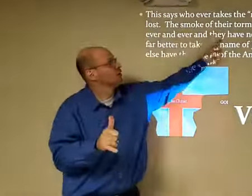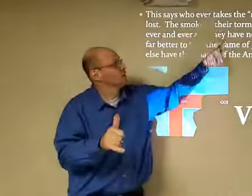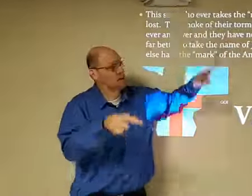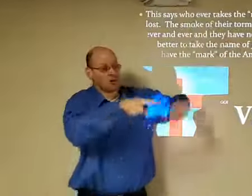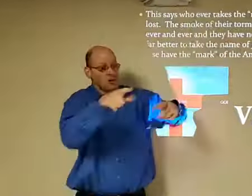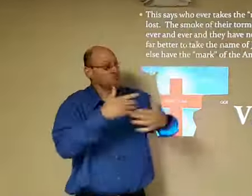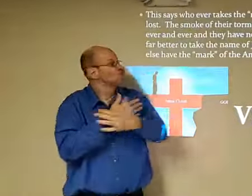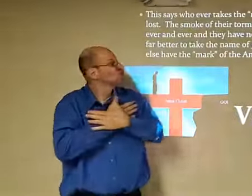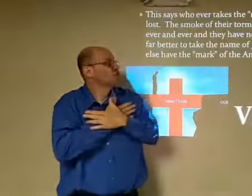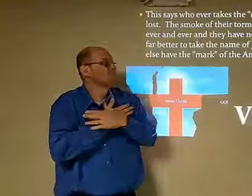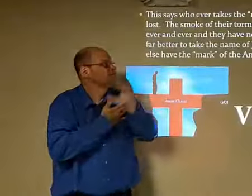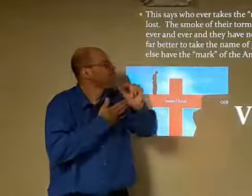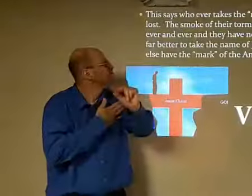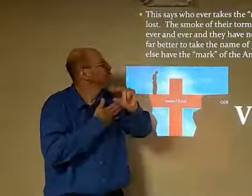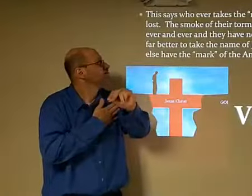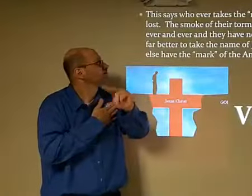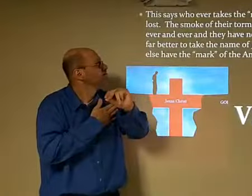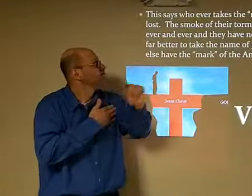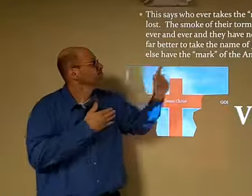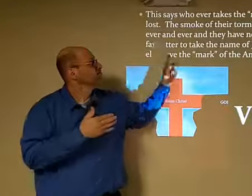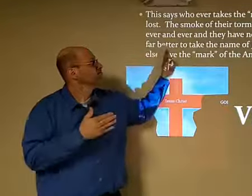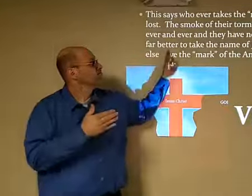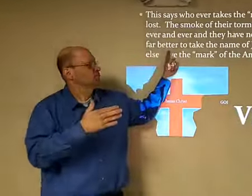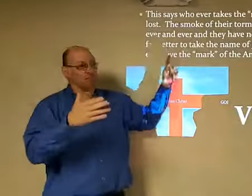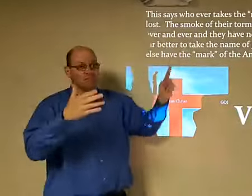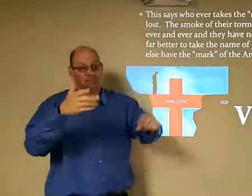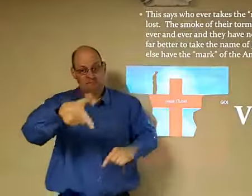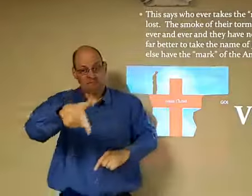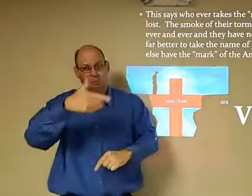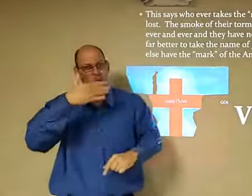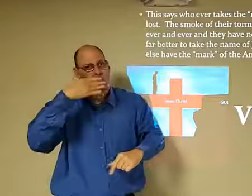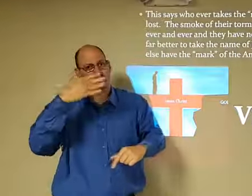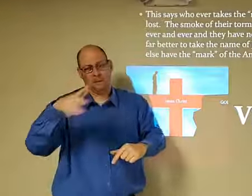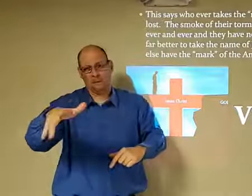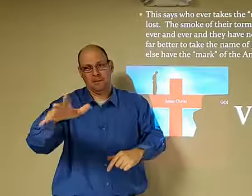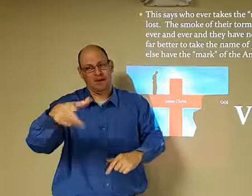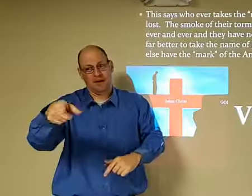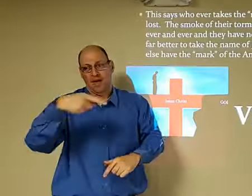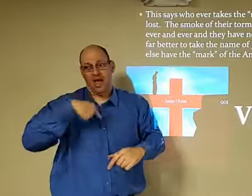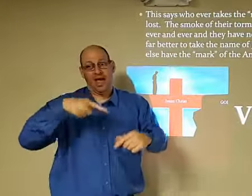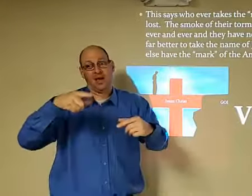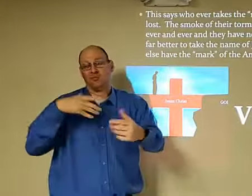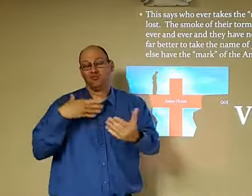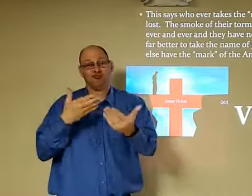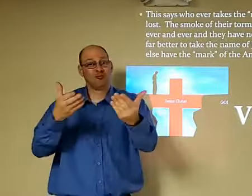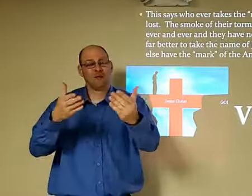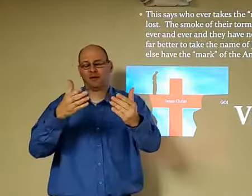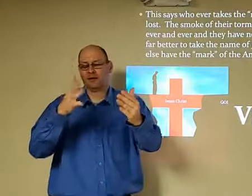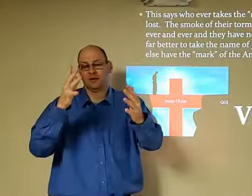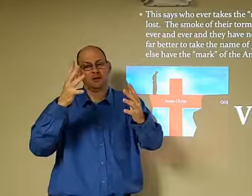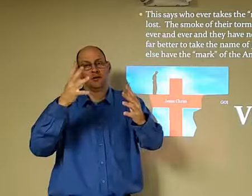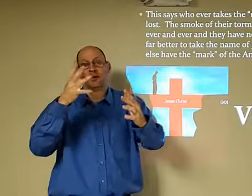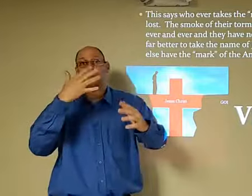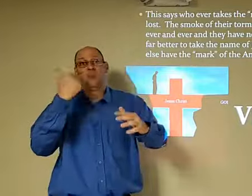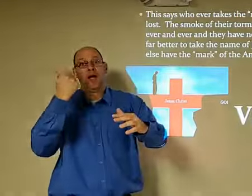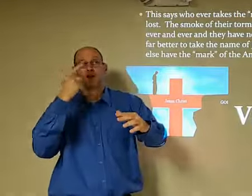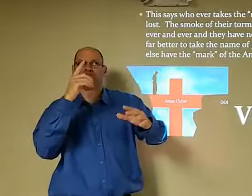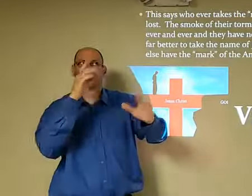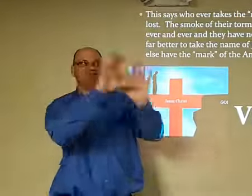up forever never they have no rest day or night and it is far better to take the name of Jesus